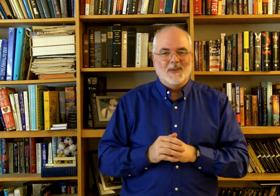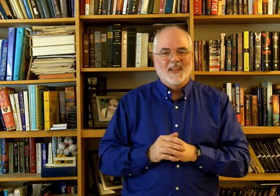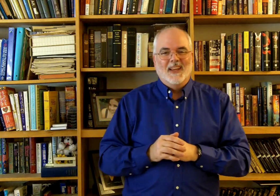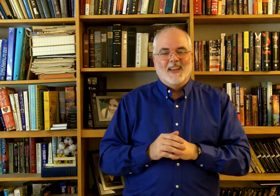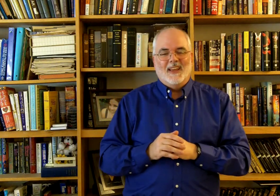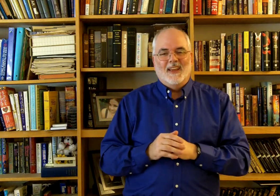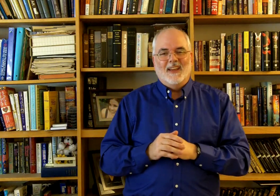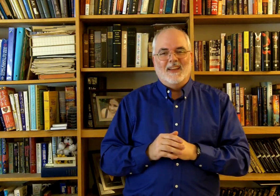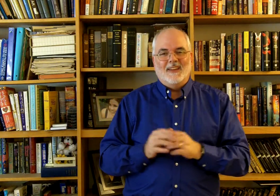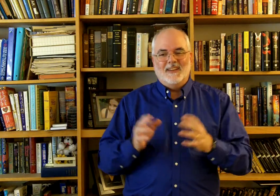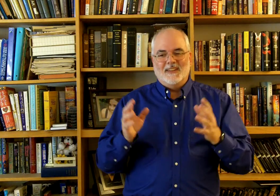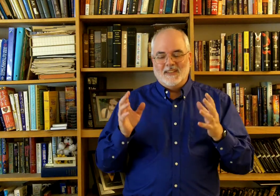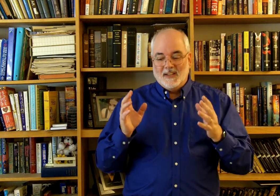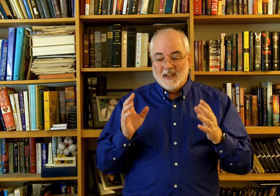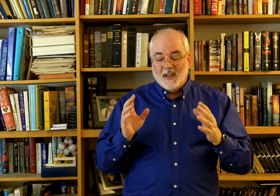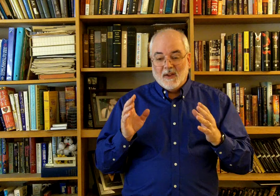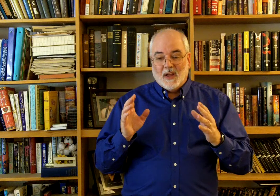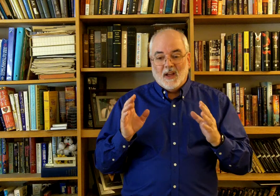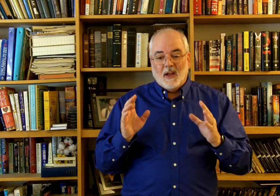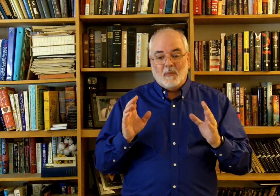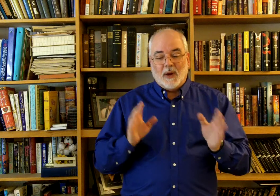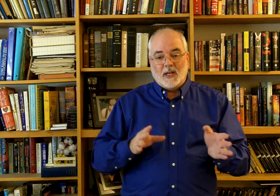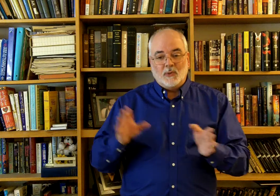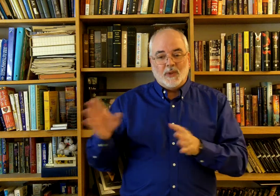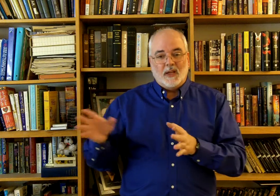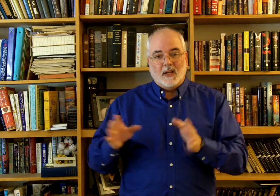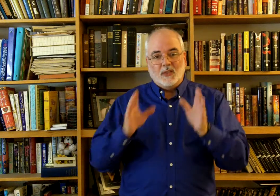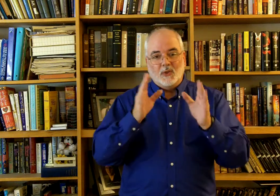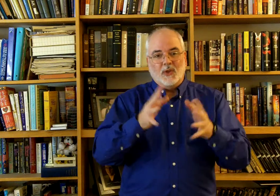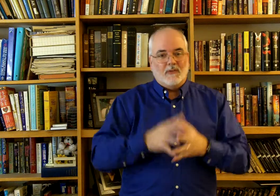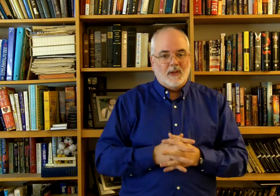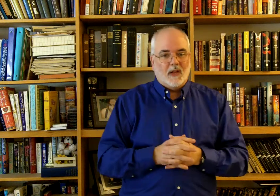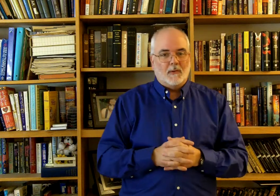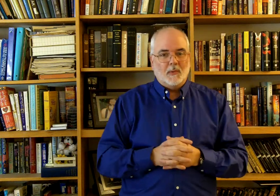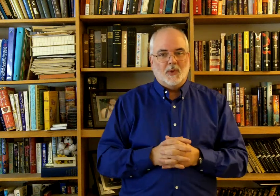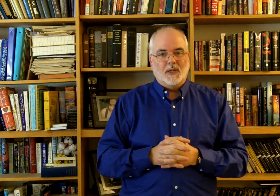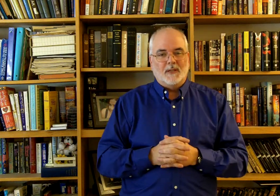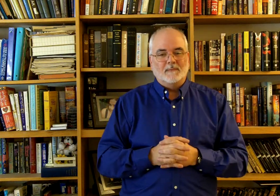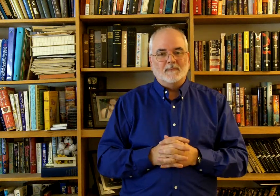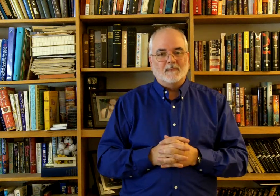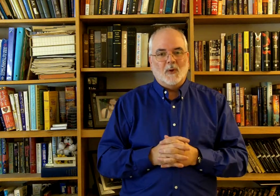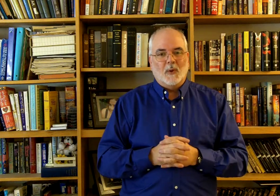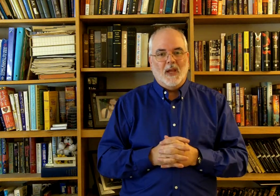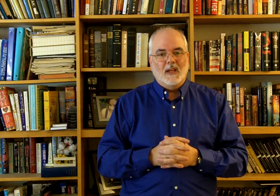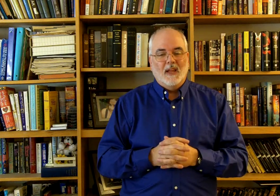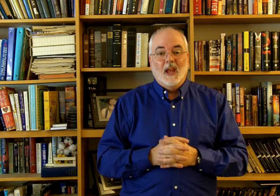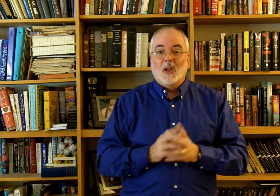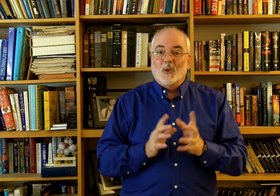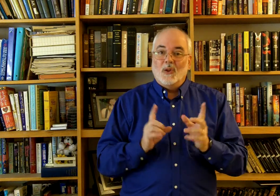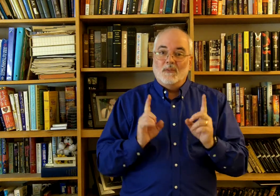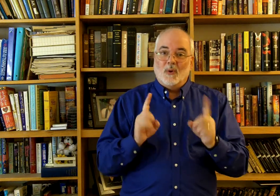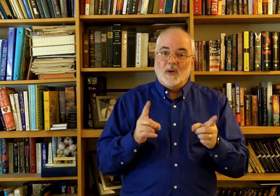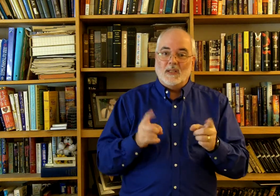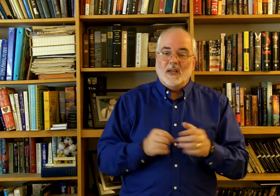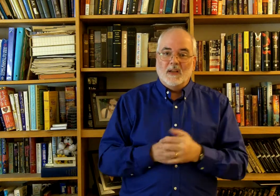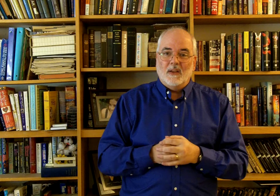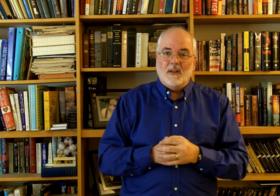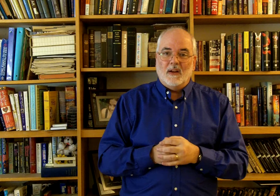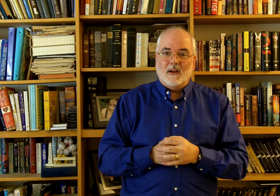and practice with it as soon as you feel comfortable with it. Okay? Looking forward to seeing you there.